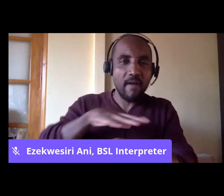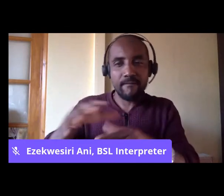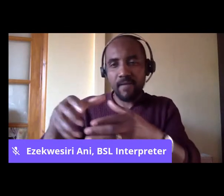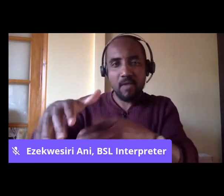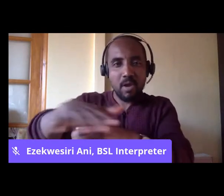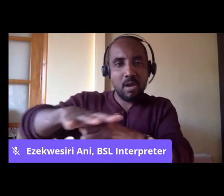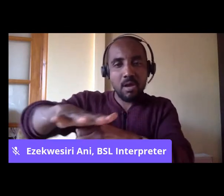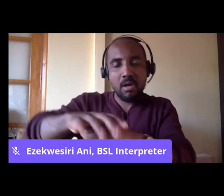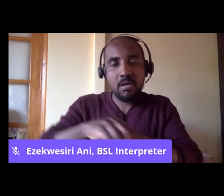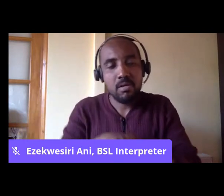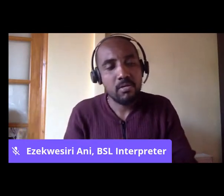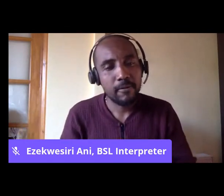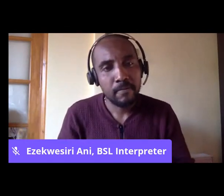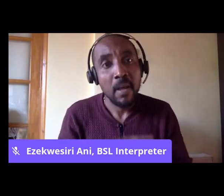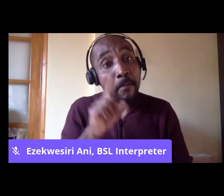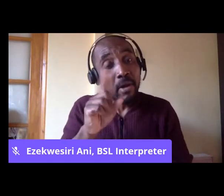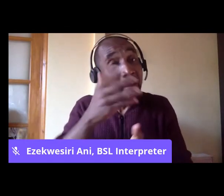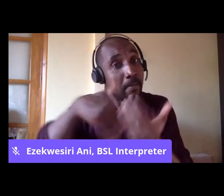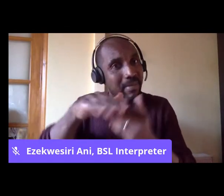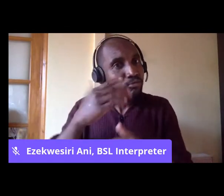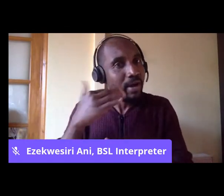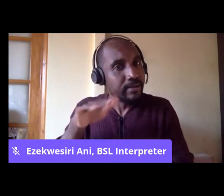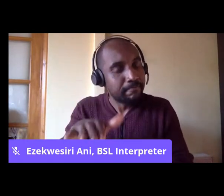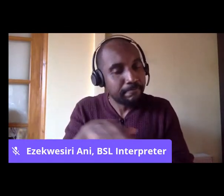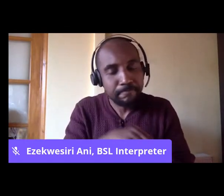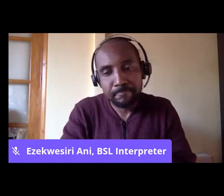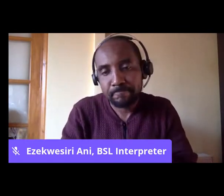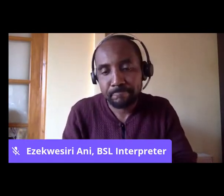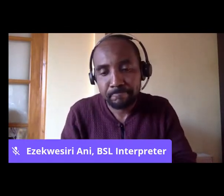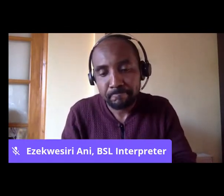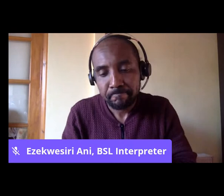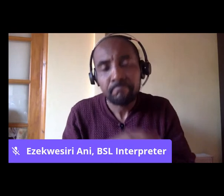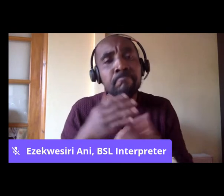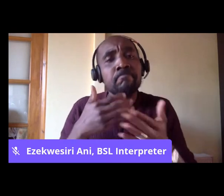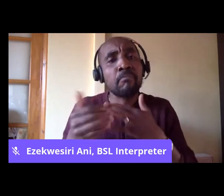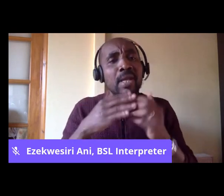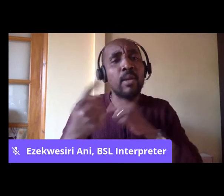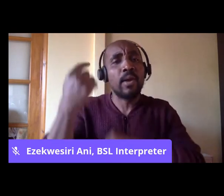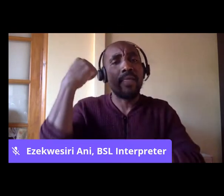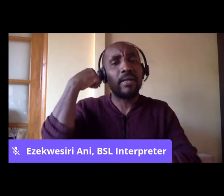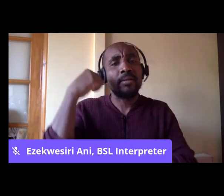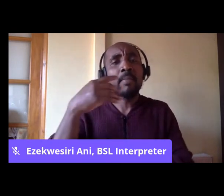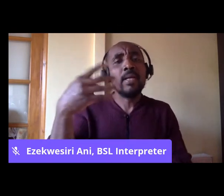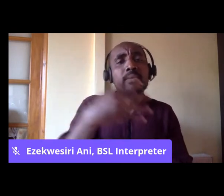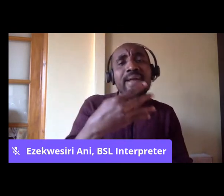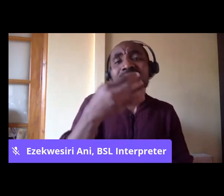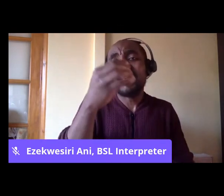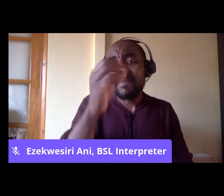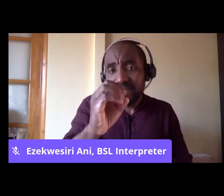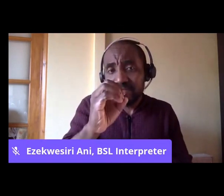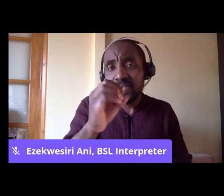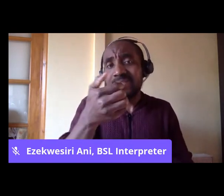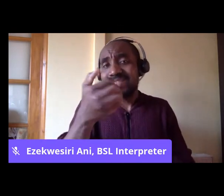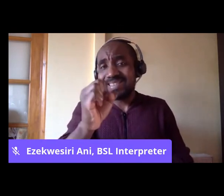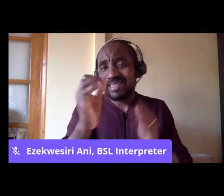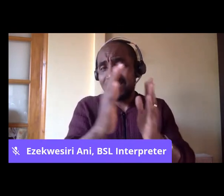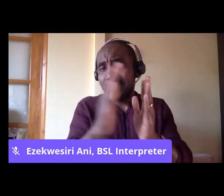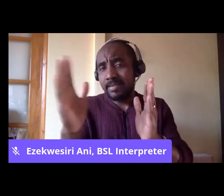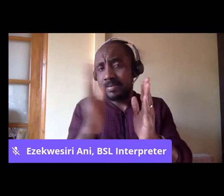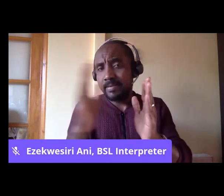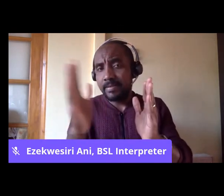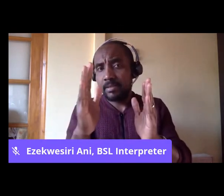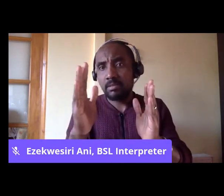But anyways, what happened was that it was perfectly legal in the 1950s and 60s for people to